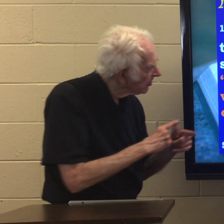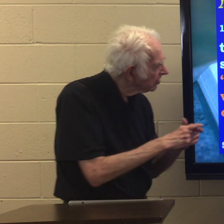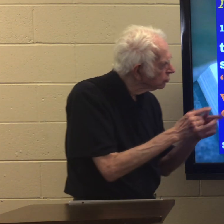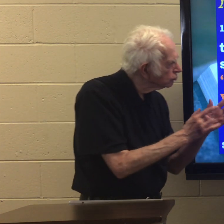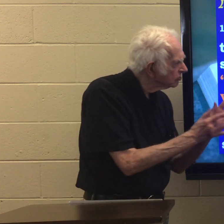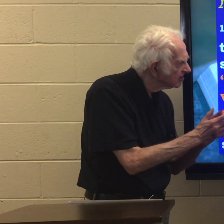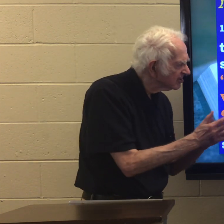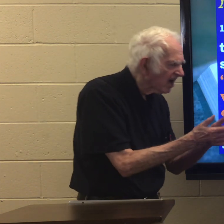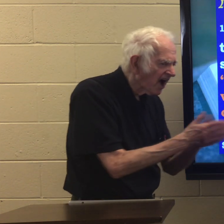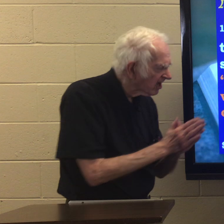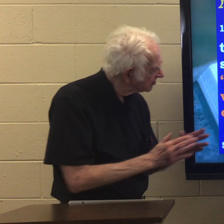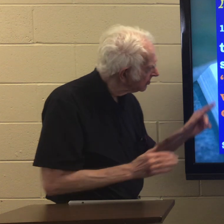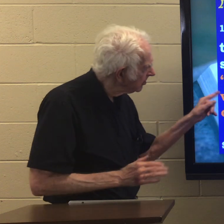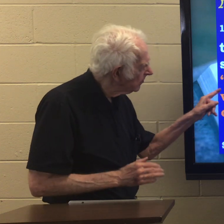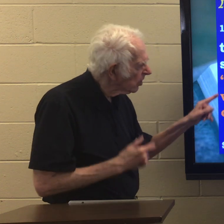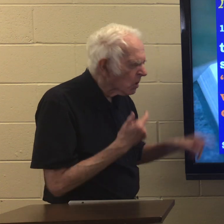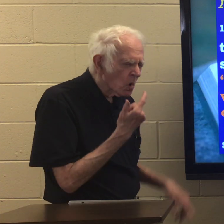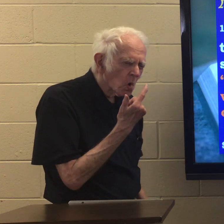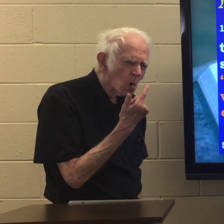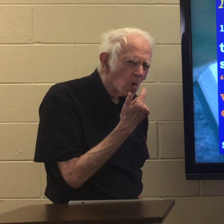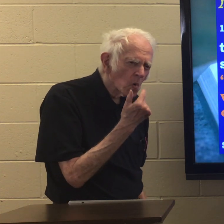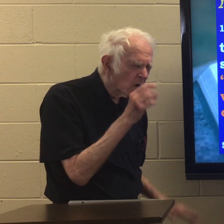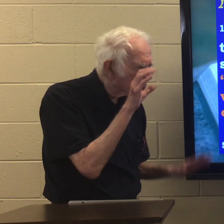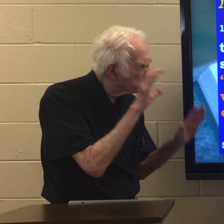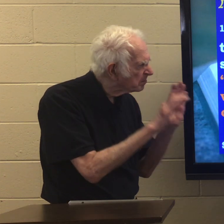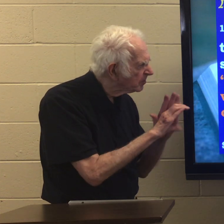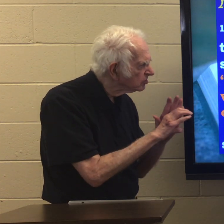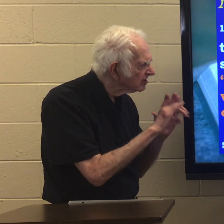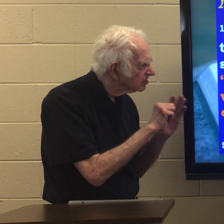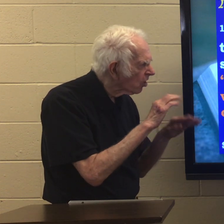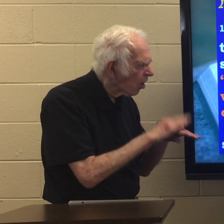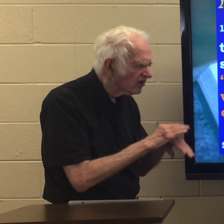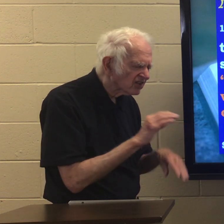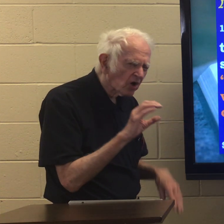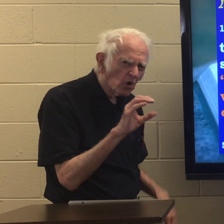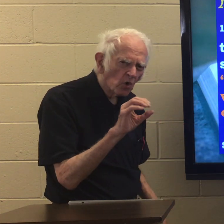Then Jesus asked, Whose picture is on the coin?